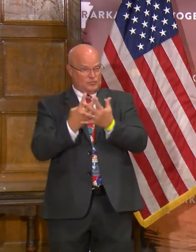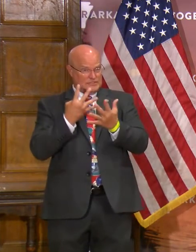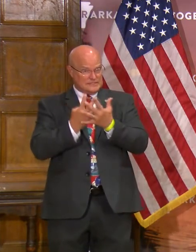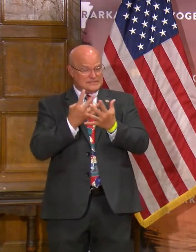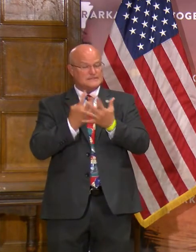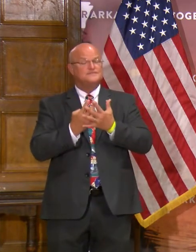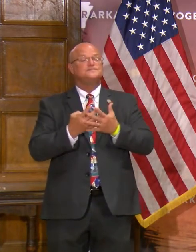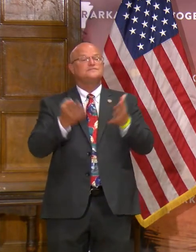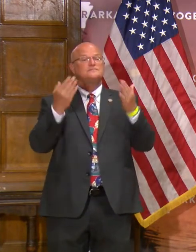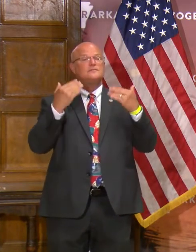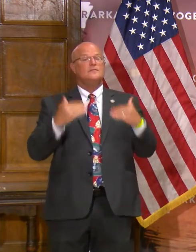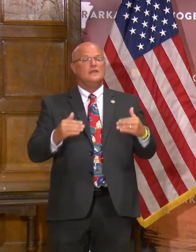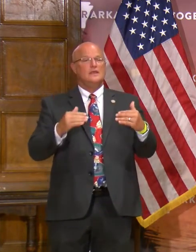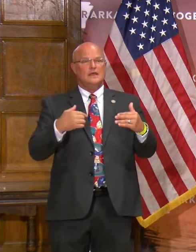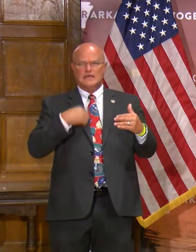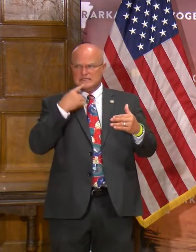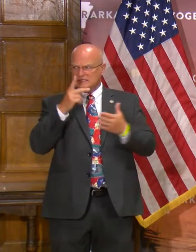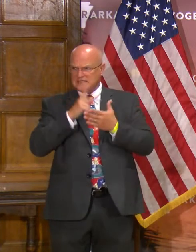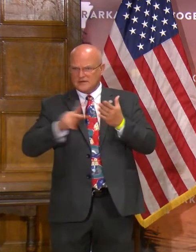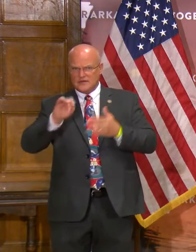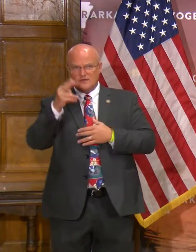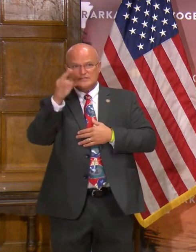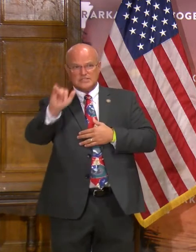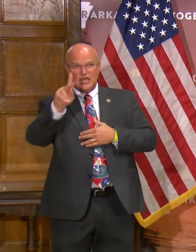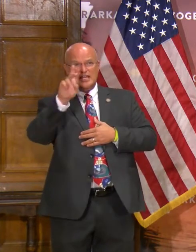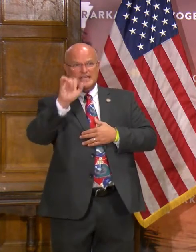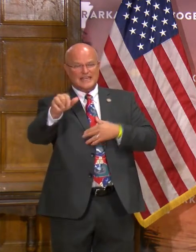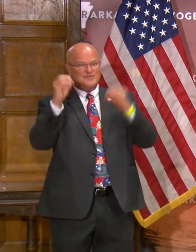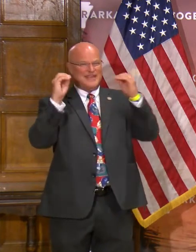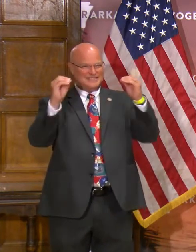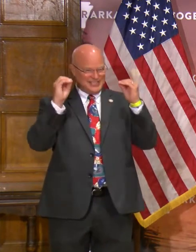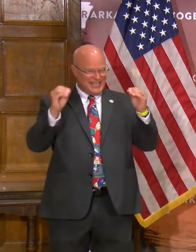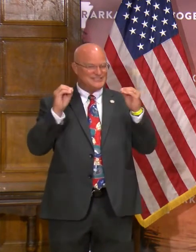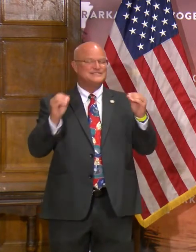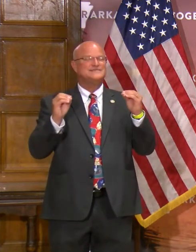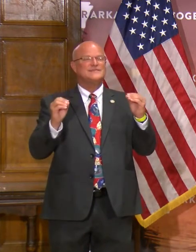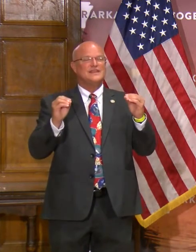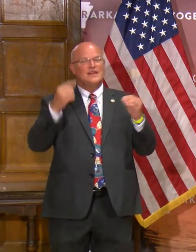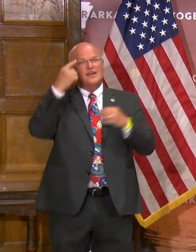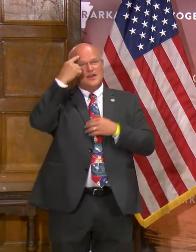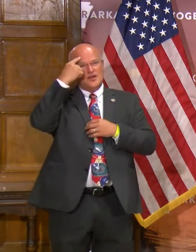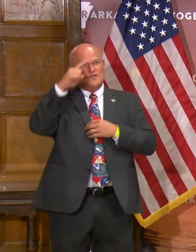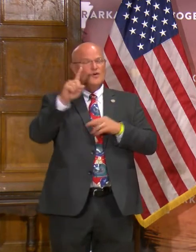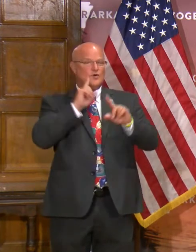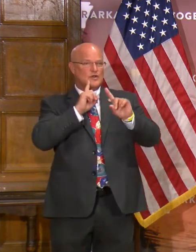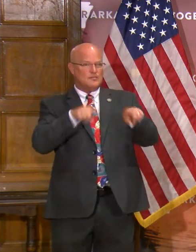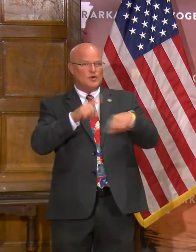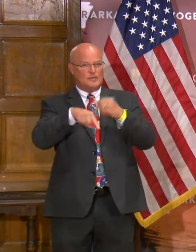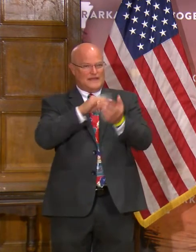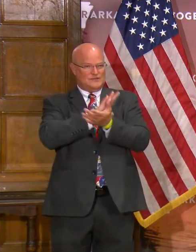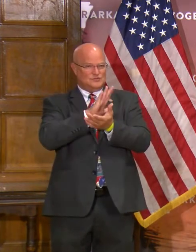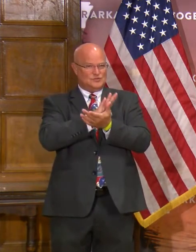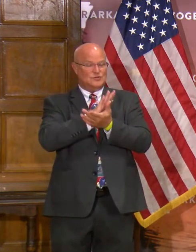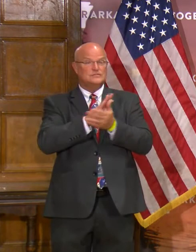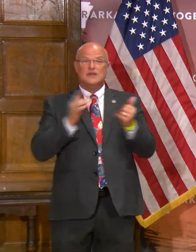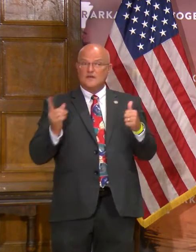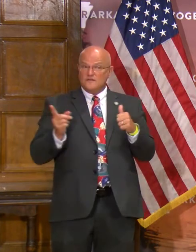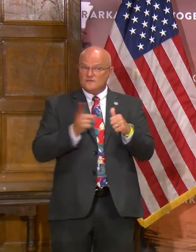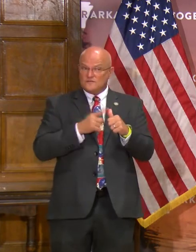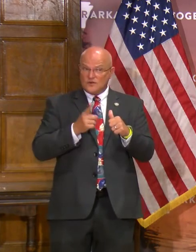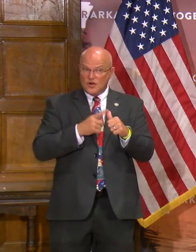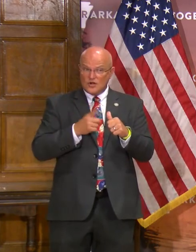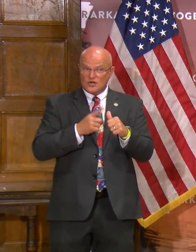and did I say Secretary Johnny Key from education for a report on the schools. But first